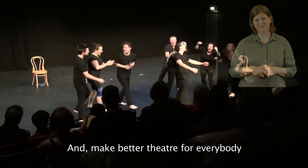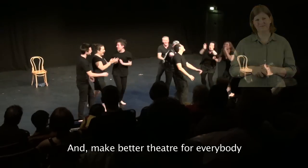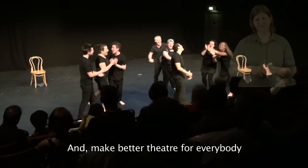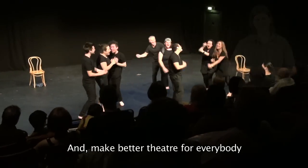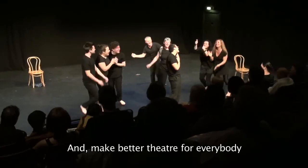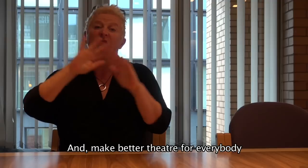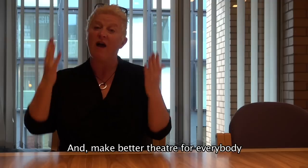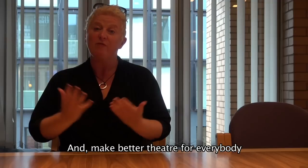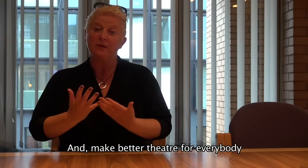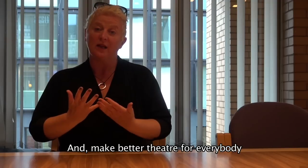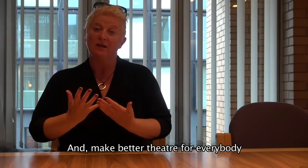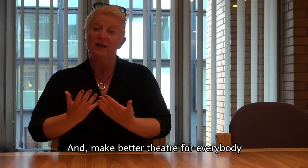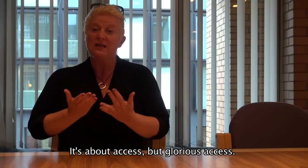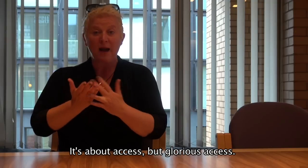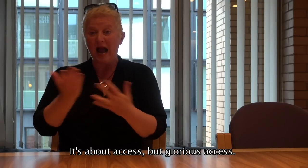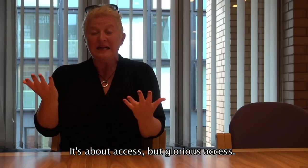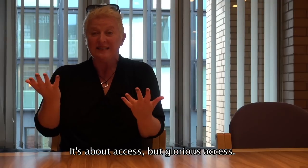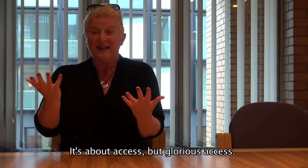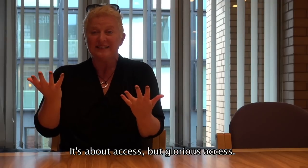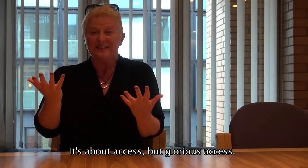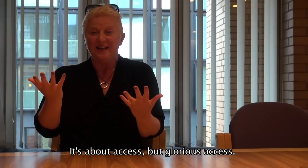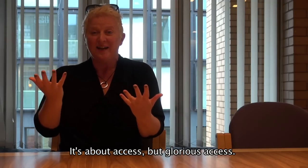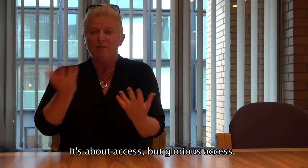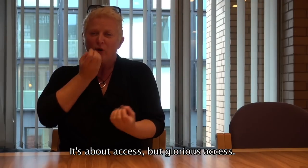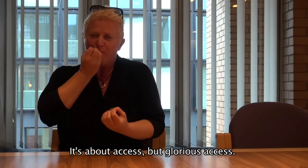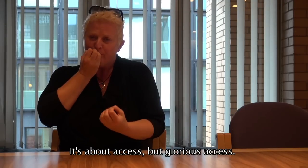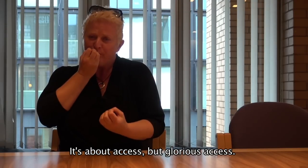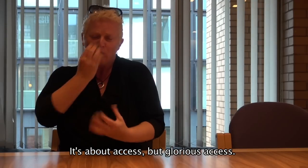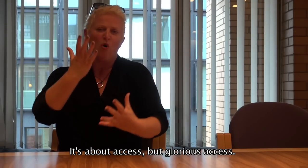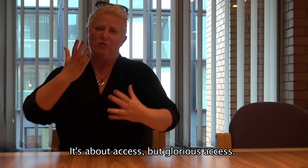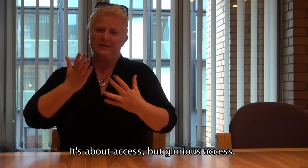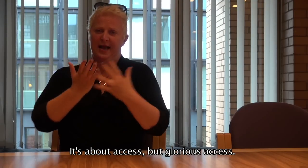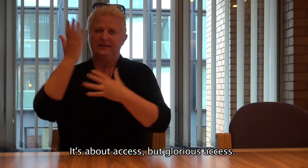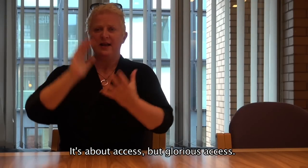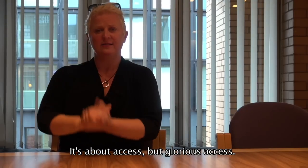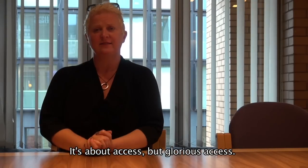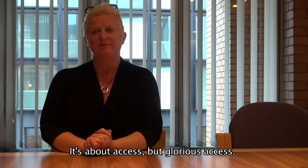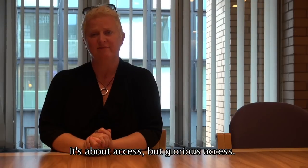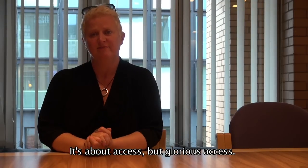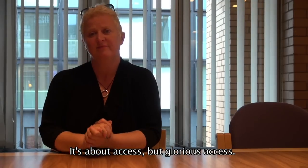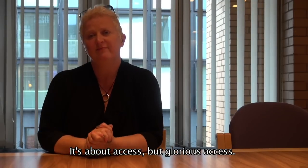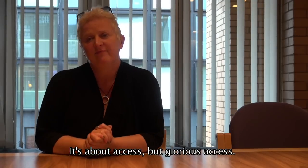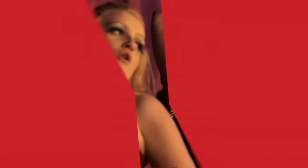I make that business for everybody. It's about access. Glorious access.